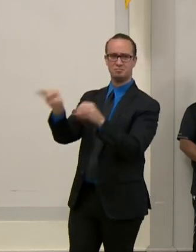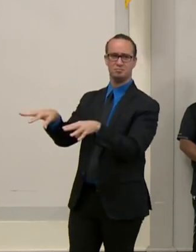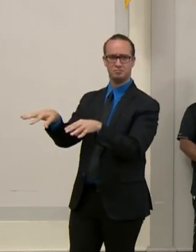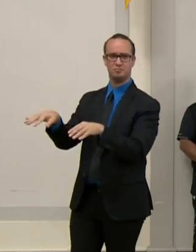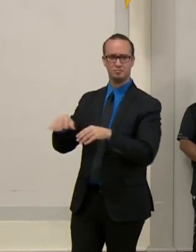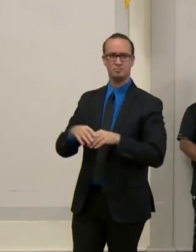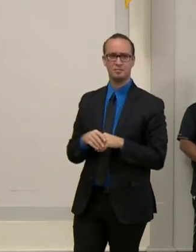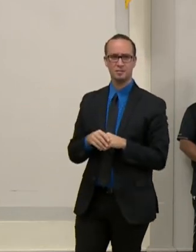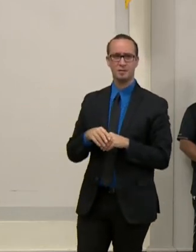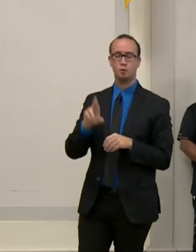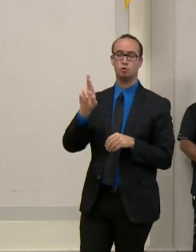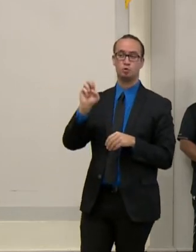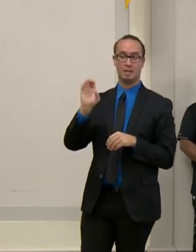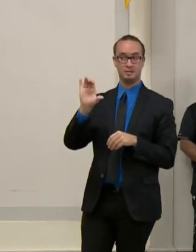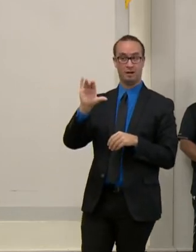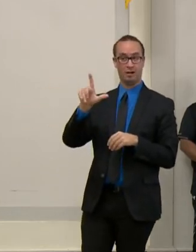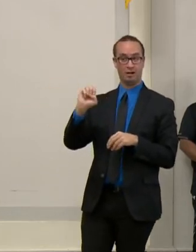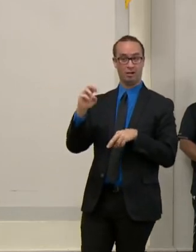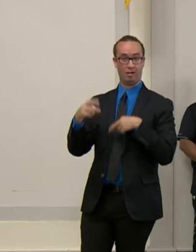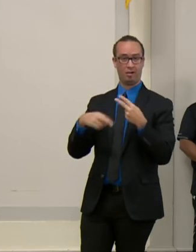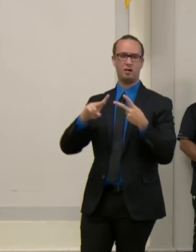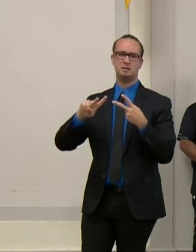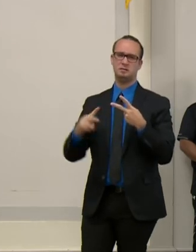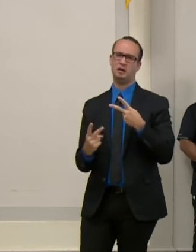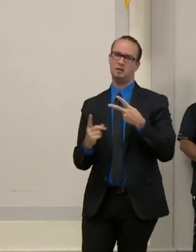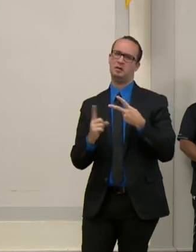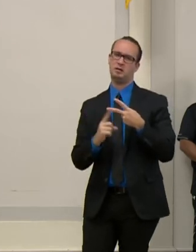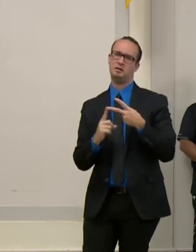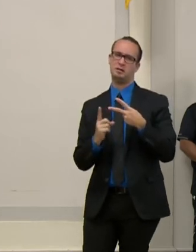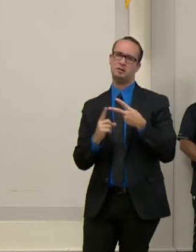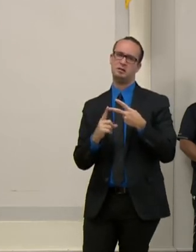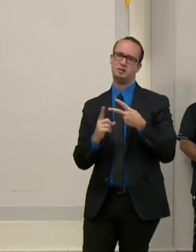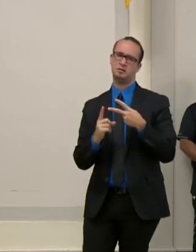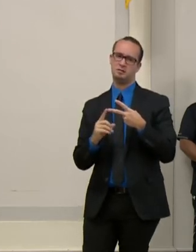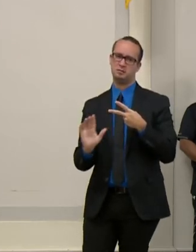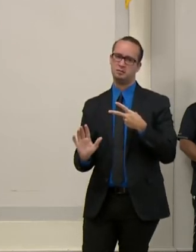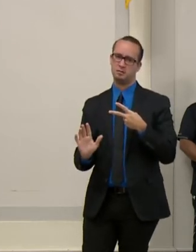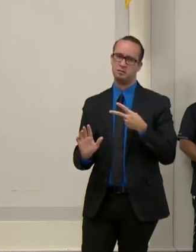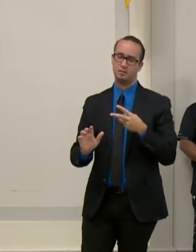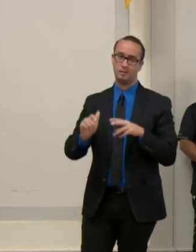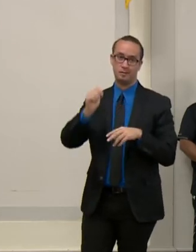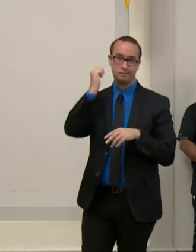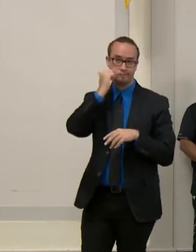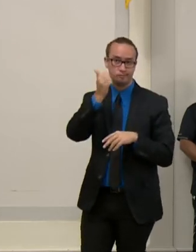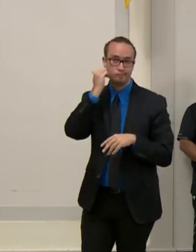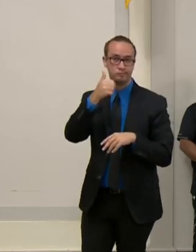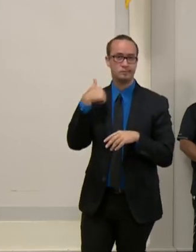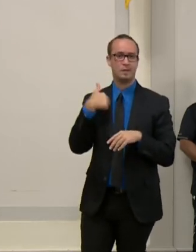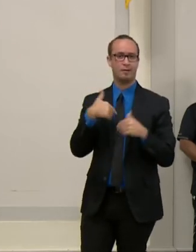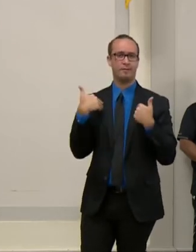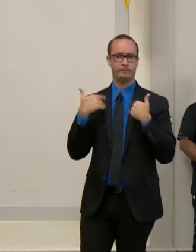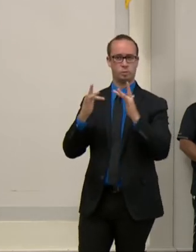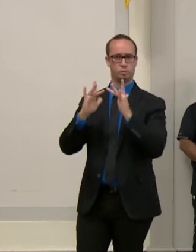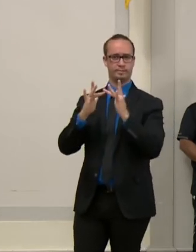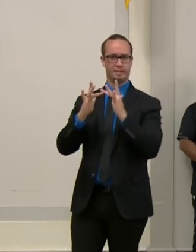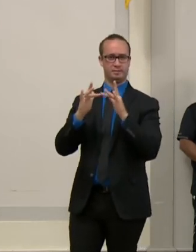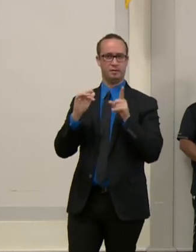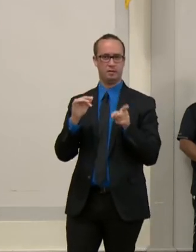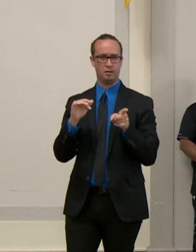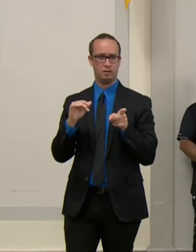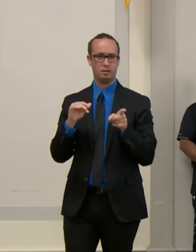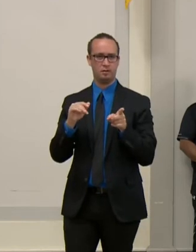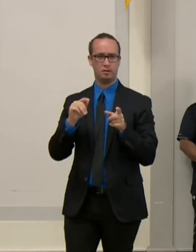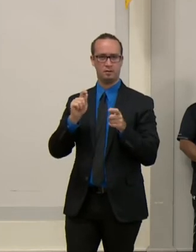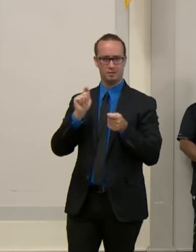information out. We're pushing that information out daily on the DPW, uh, DPW's website twice a day. So if anybody has any questions or